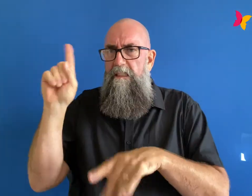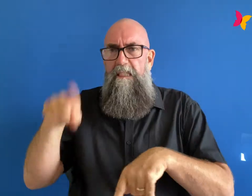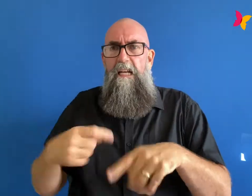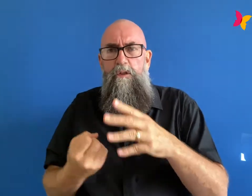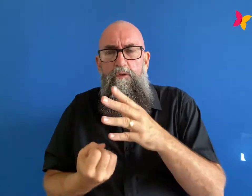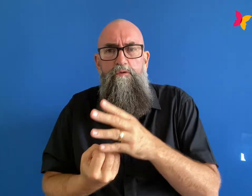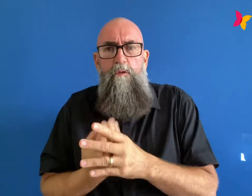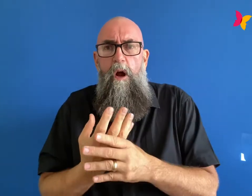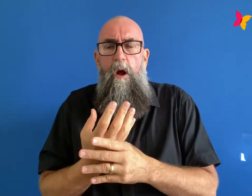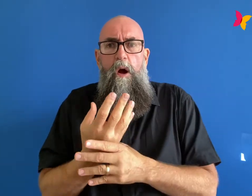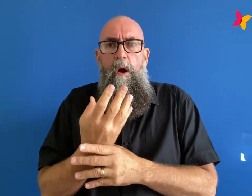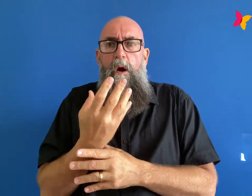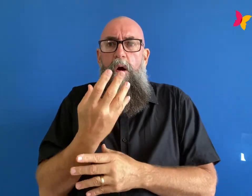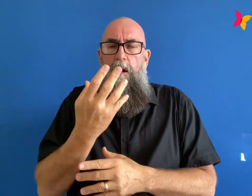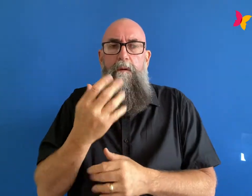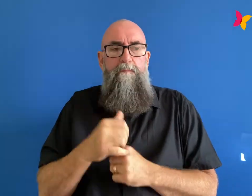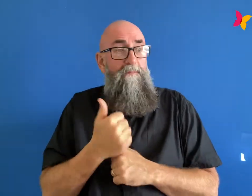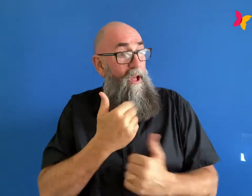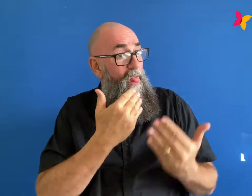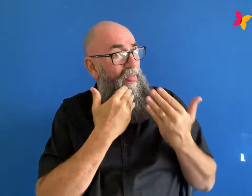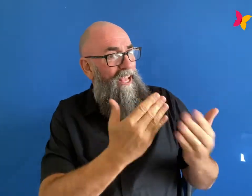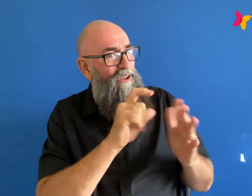dr grant it's lovely to talk to you again thank you